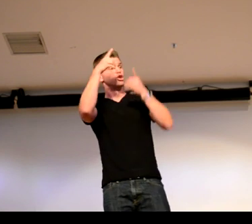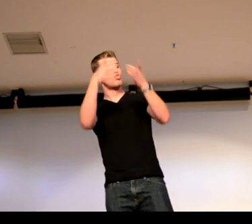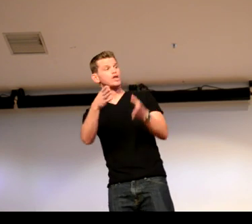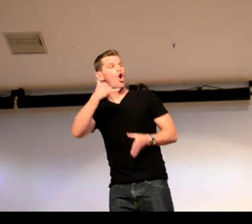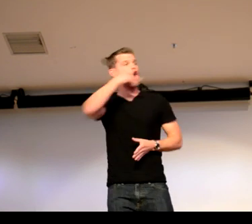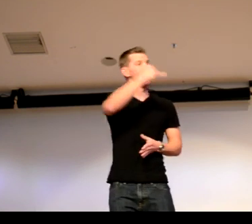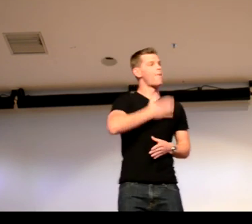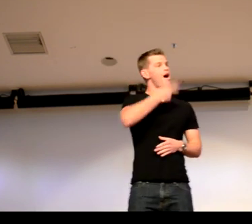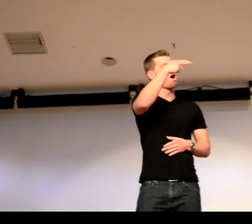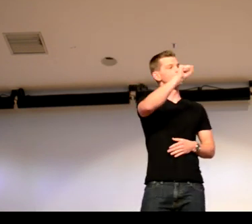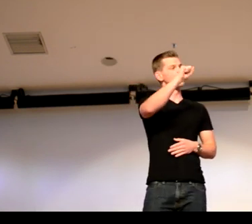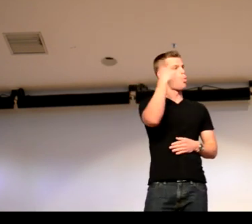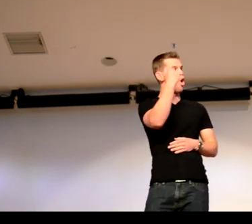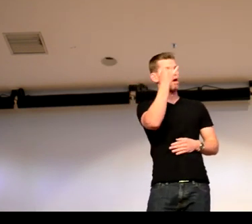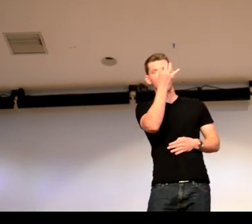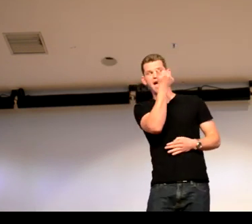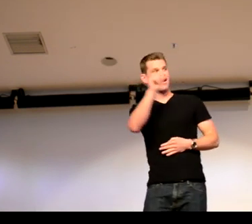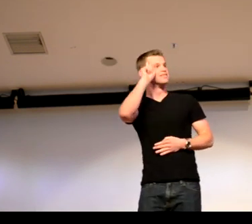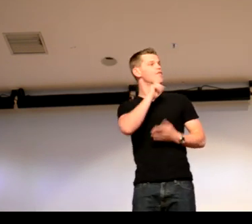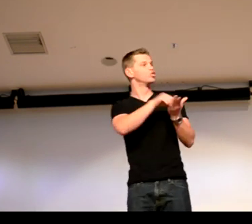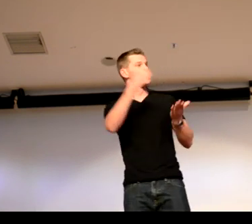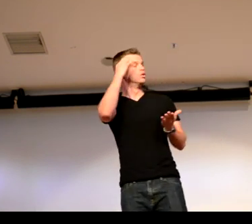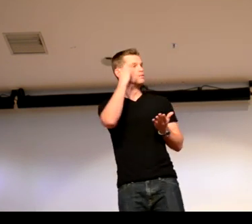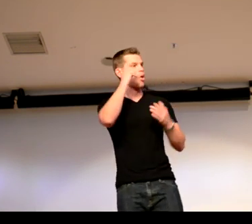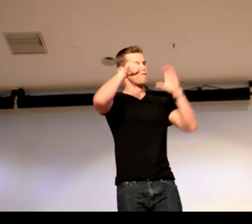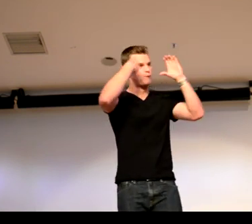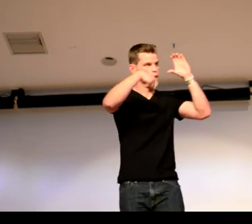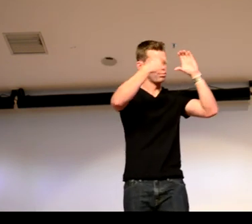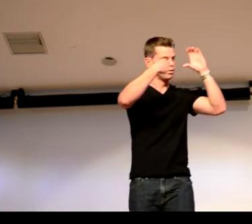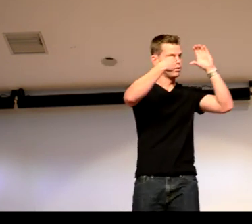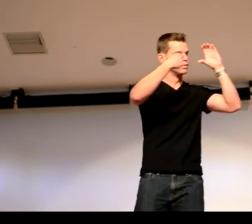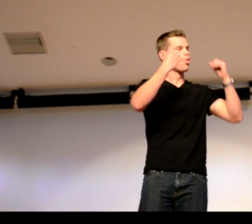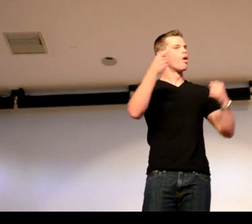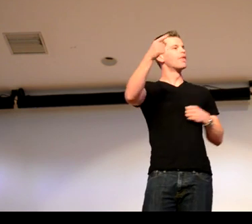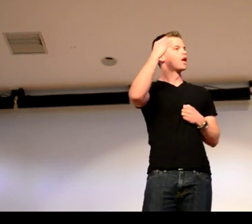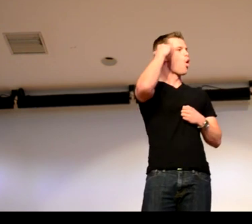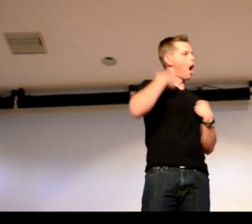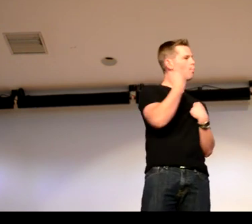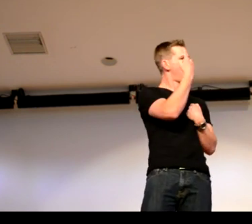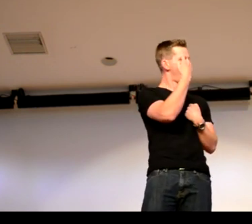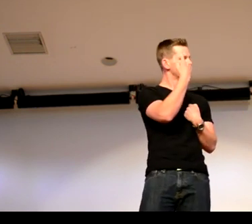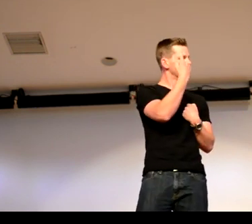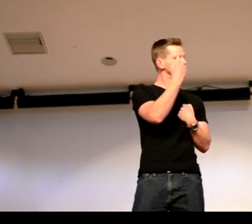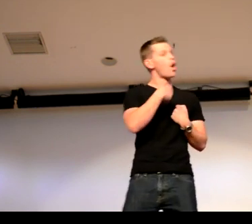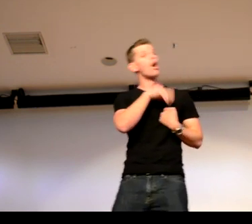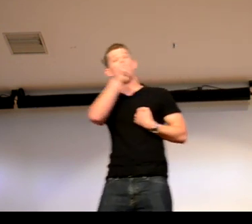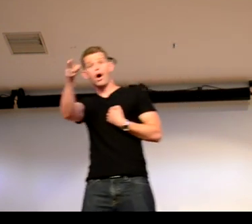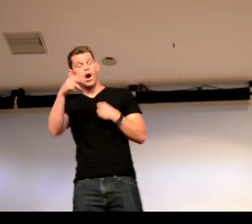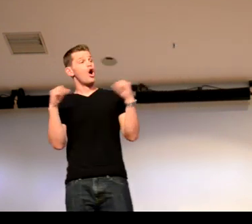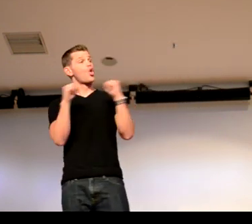Case, the agent called my high school to see if there were any deaf students who were interested in film. And they knew that I had been